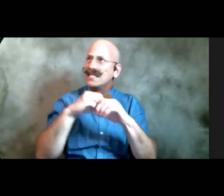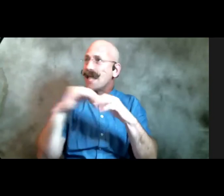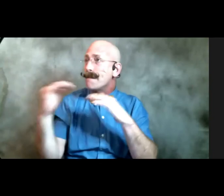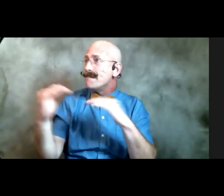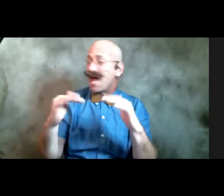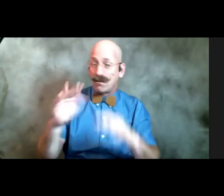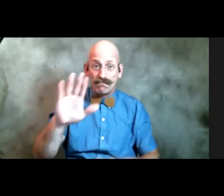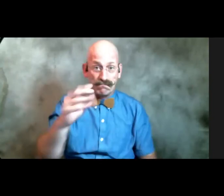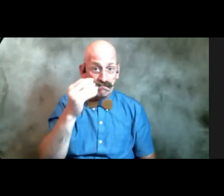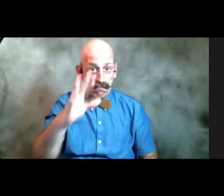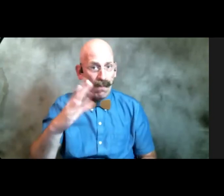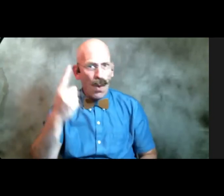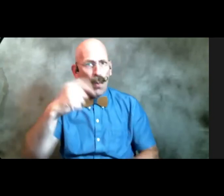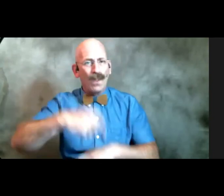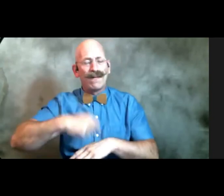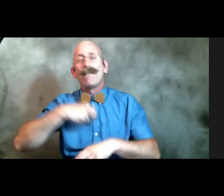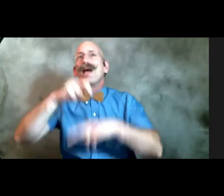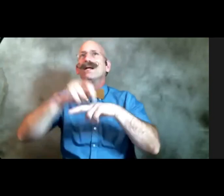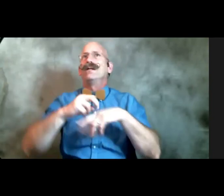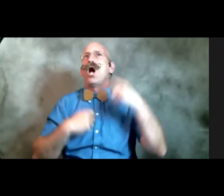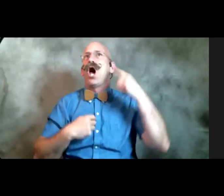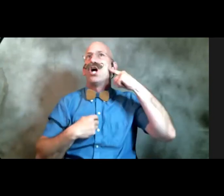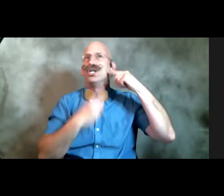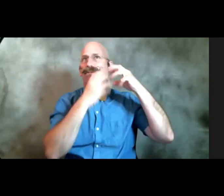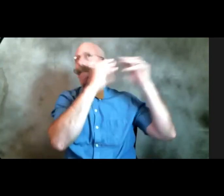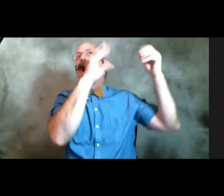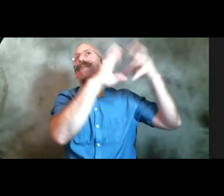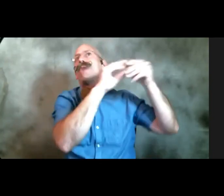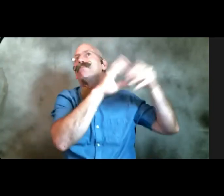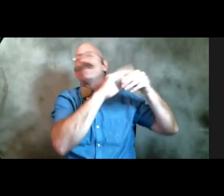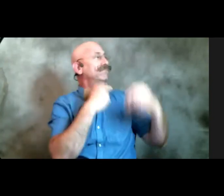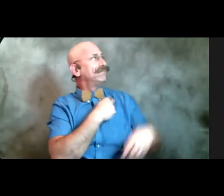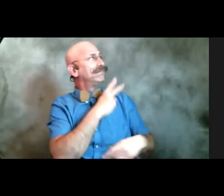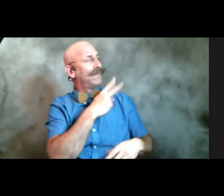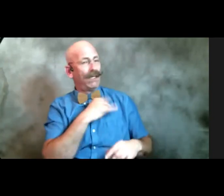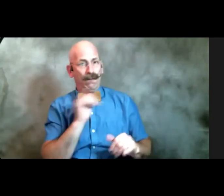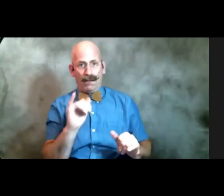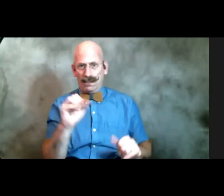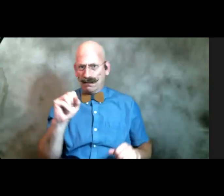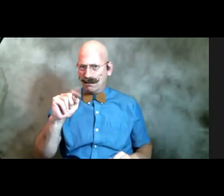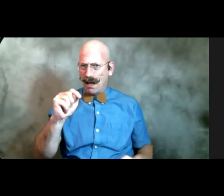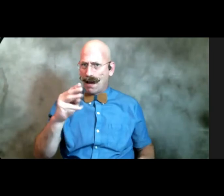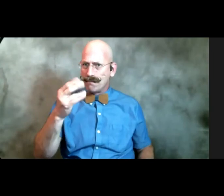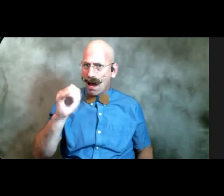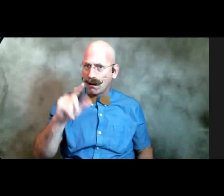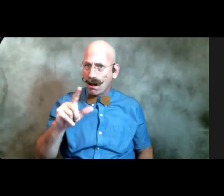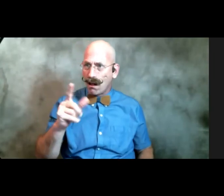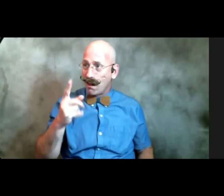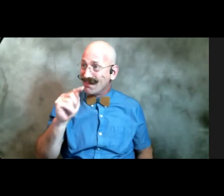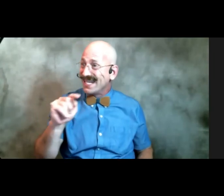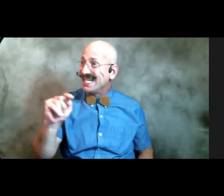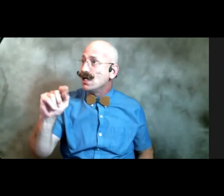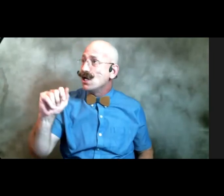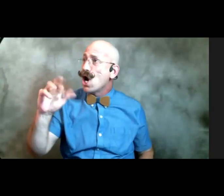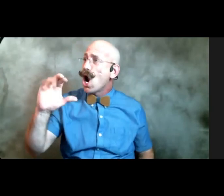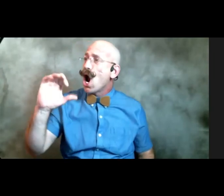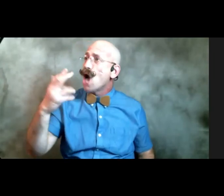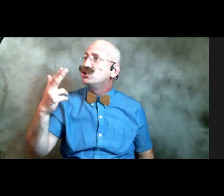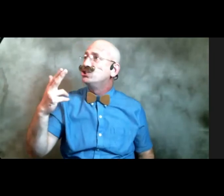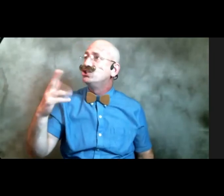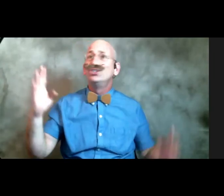one day I'm sitting there and I hear this and my brain says Saint Michael the arch angel